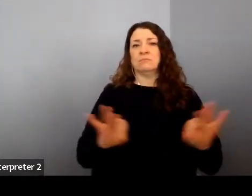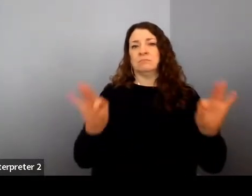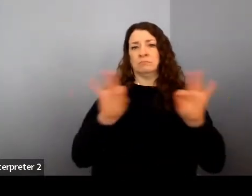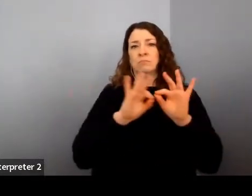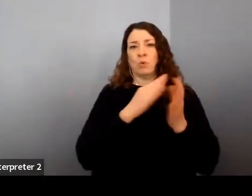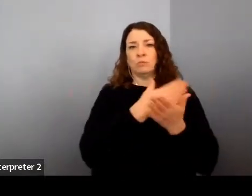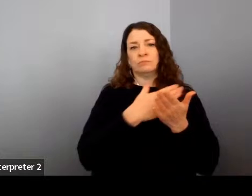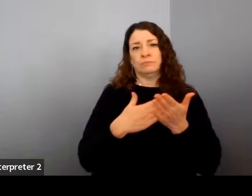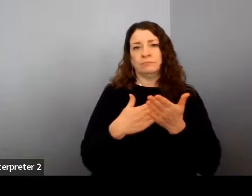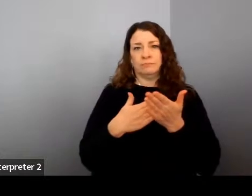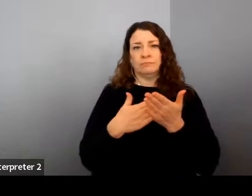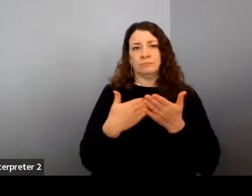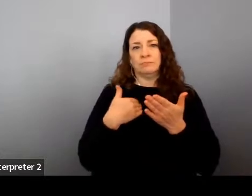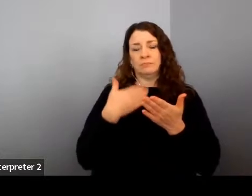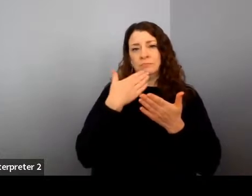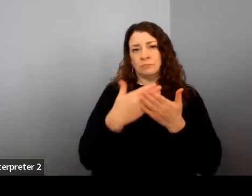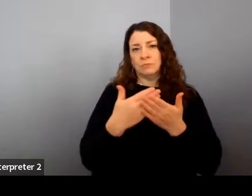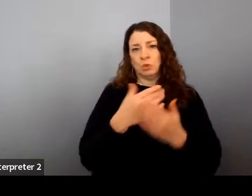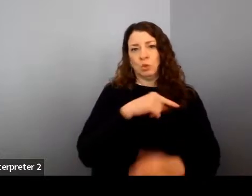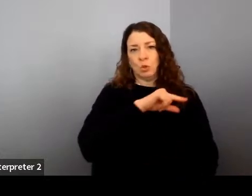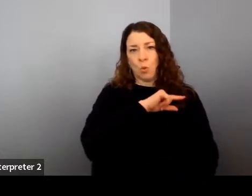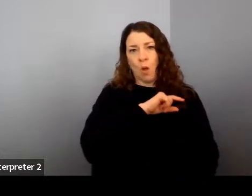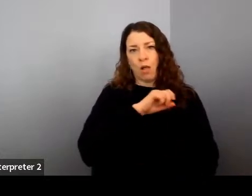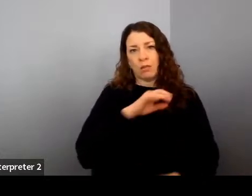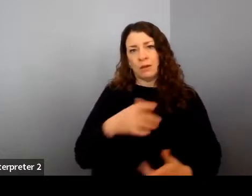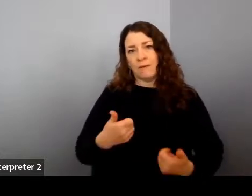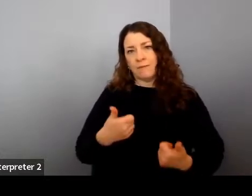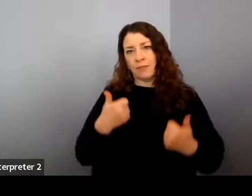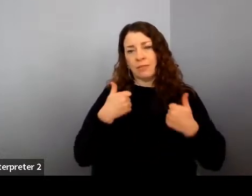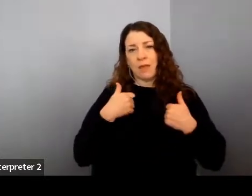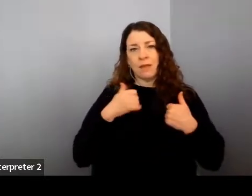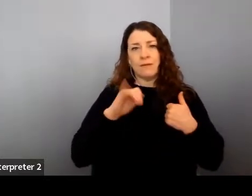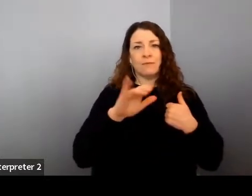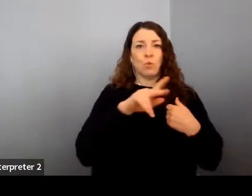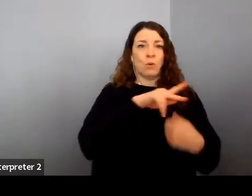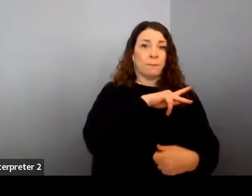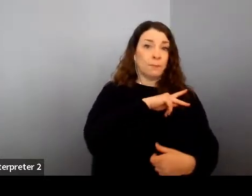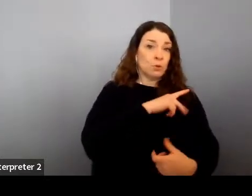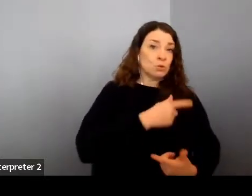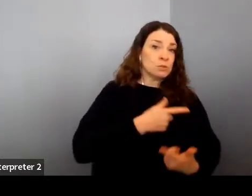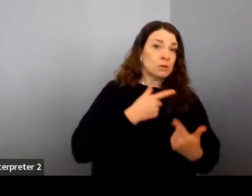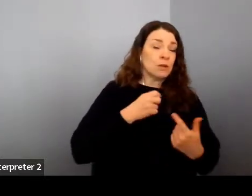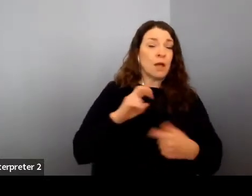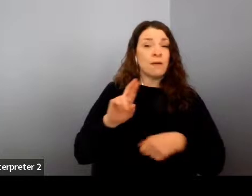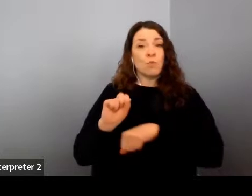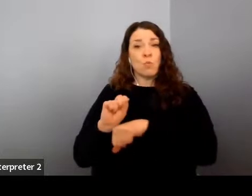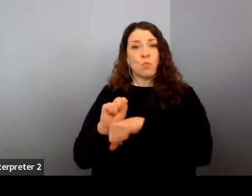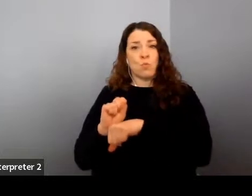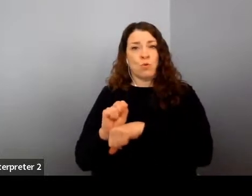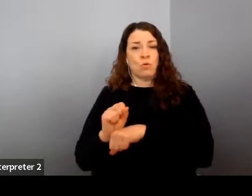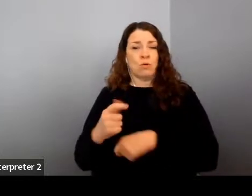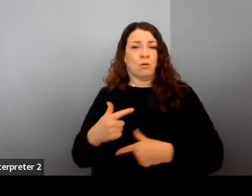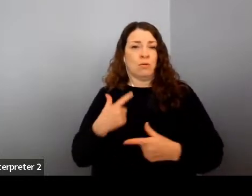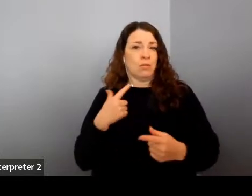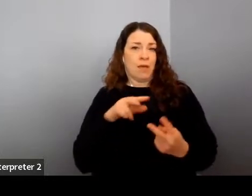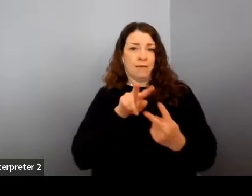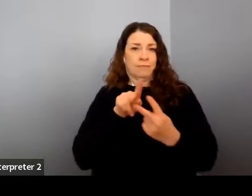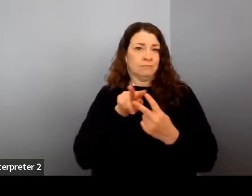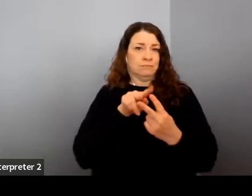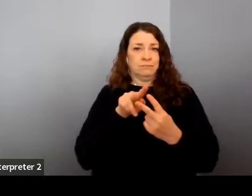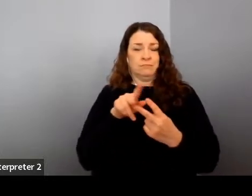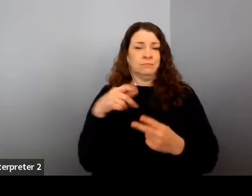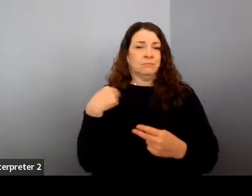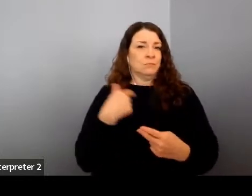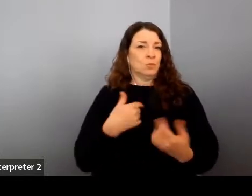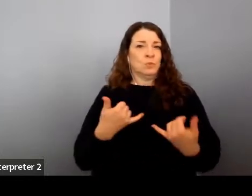of having a really good quality of life, whether that's in your personal life or whether that's in your work life where we spend so many hours and so much of our